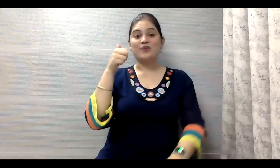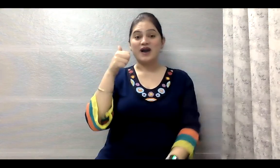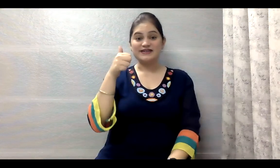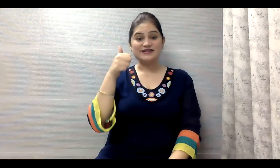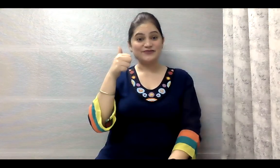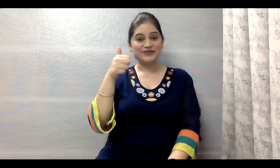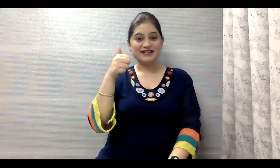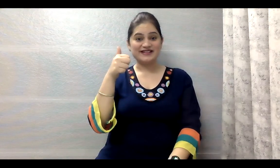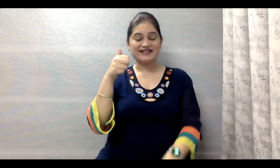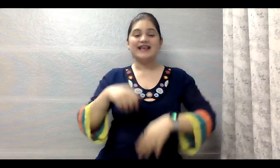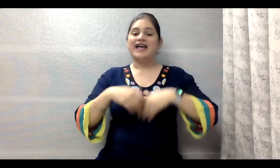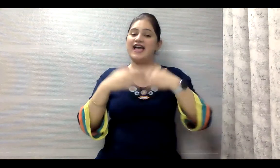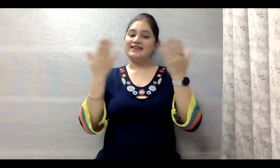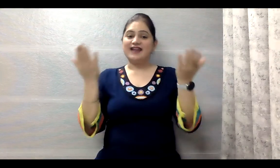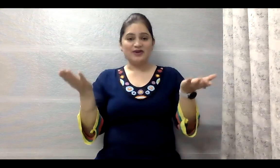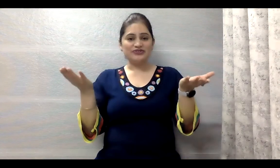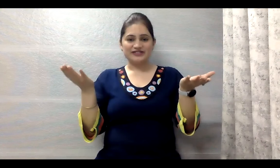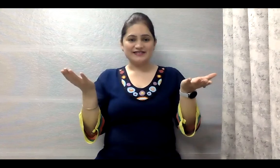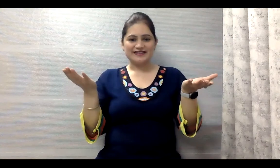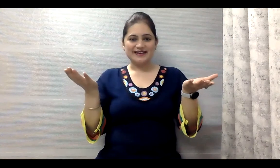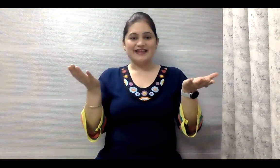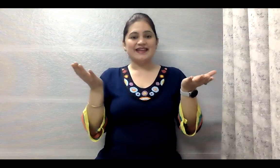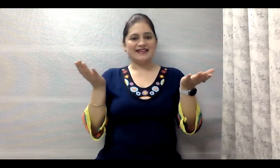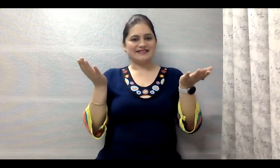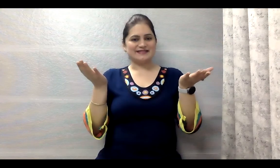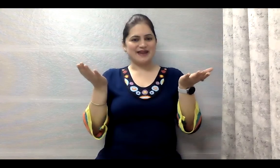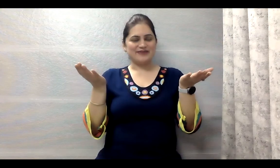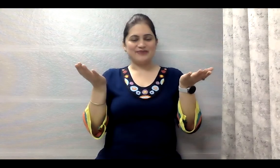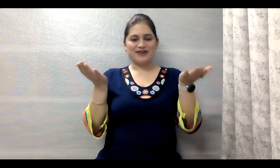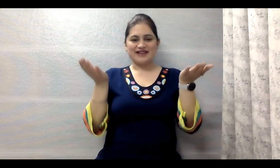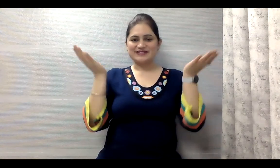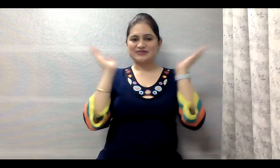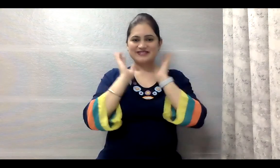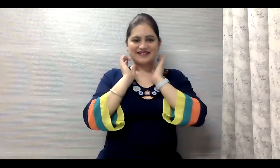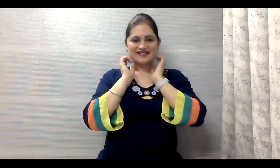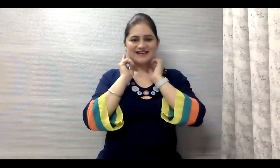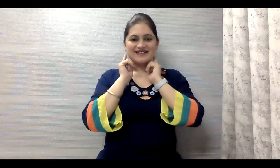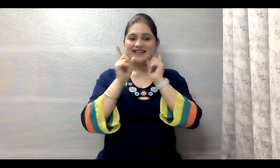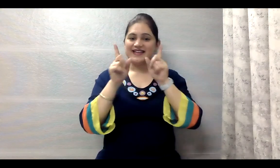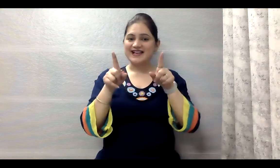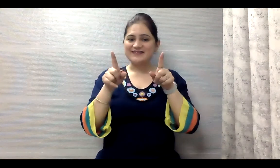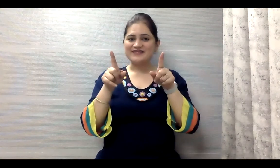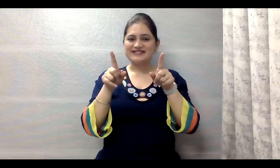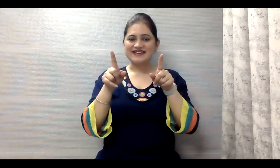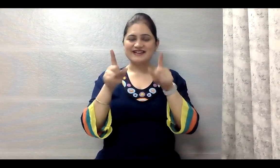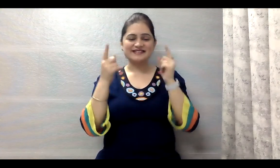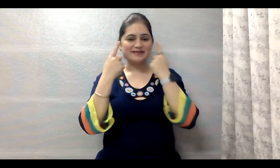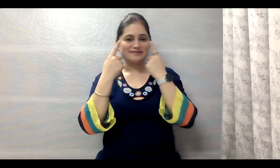Wonderful. And now children, it's time for us to check our elephant ears and